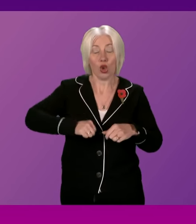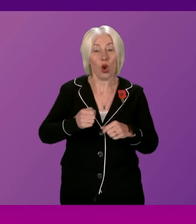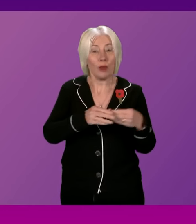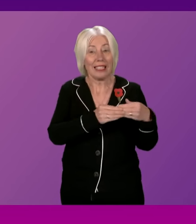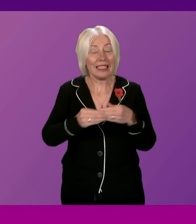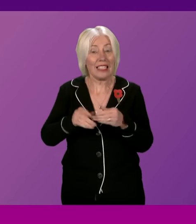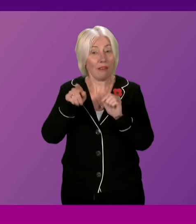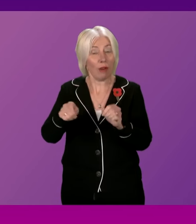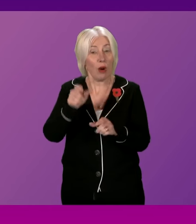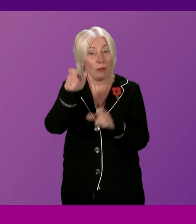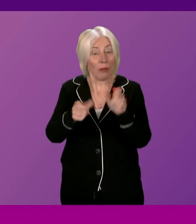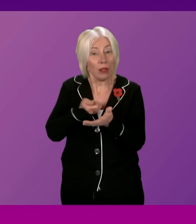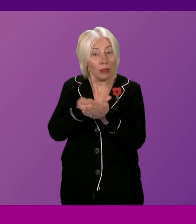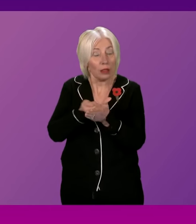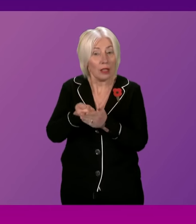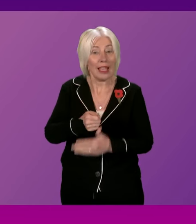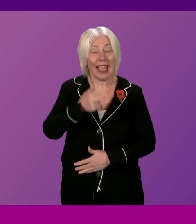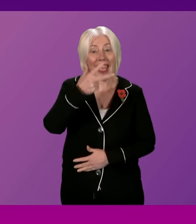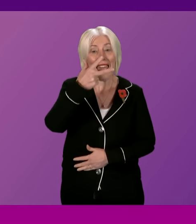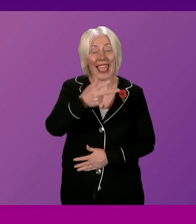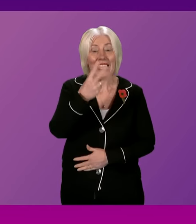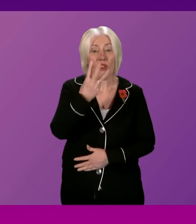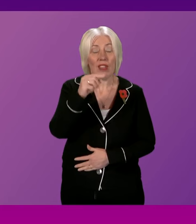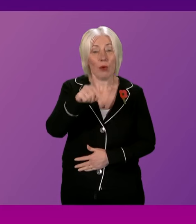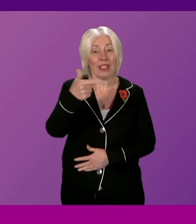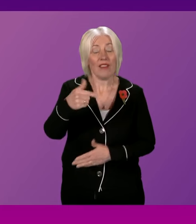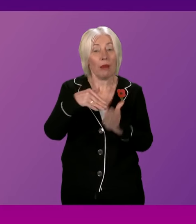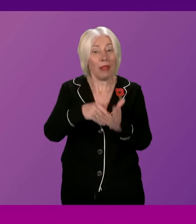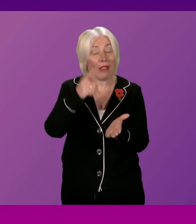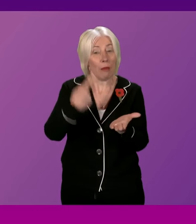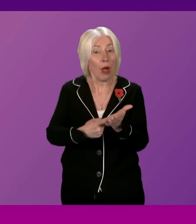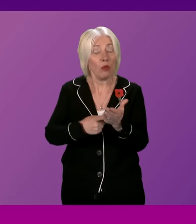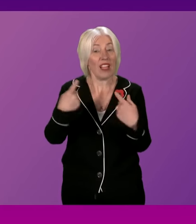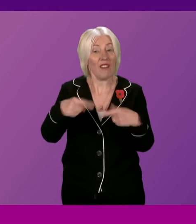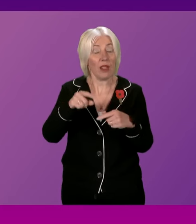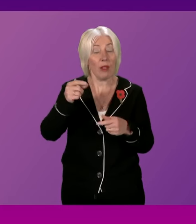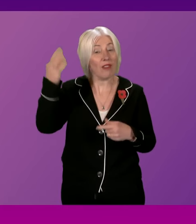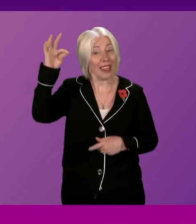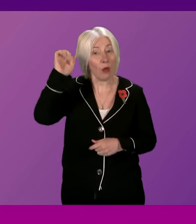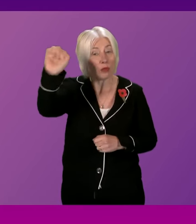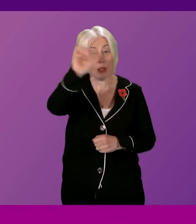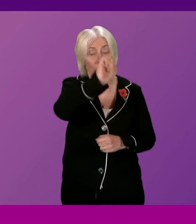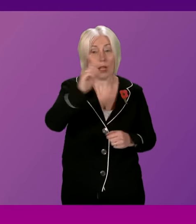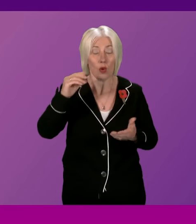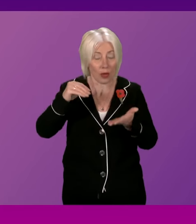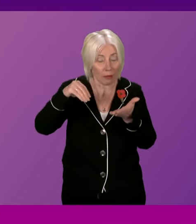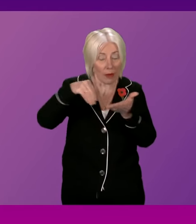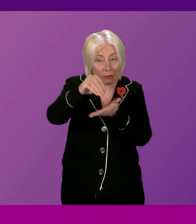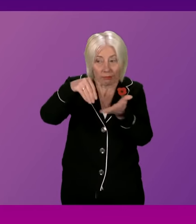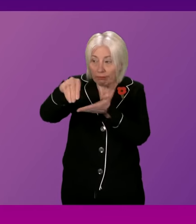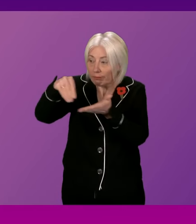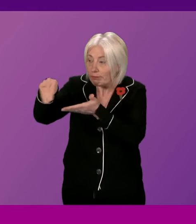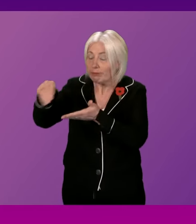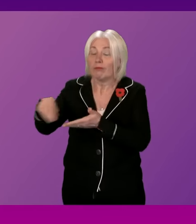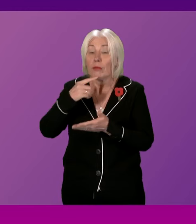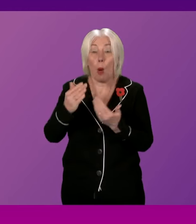year, we are making £83.7 million available to local authorities to spend on discretionary housing payments more per person